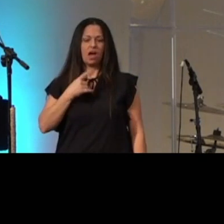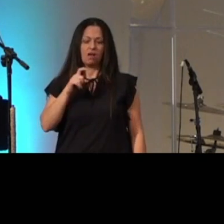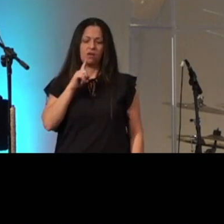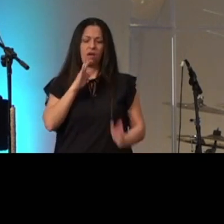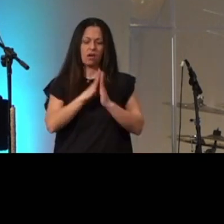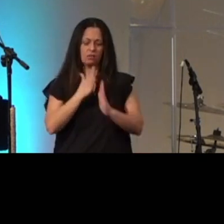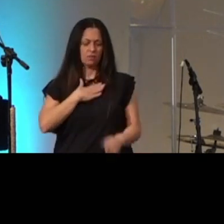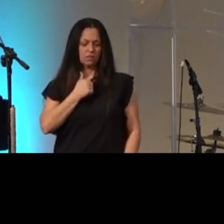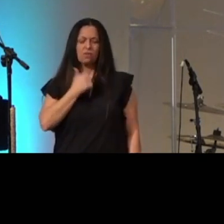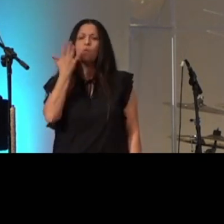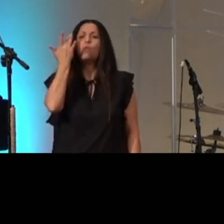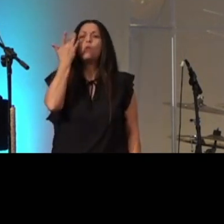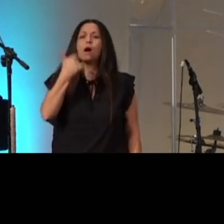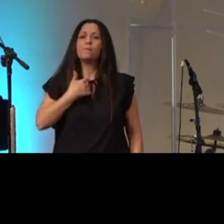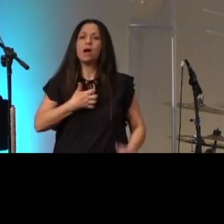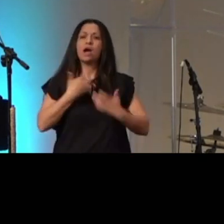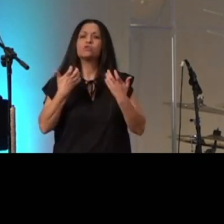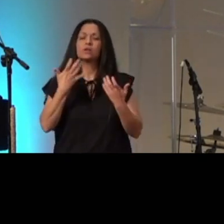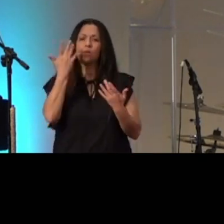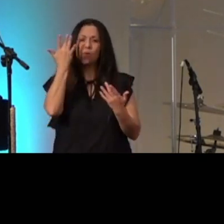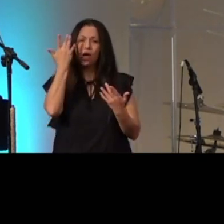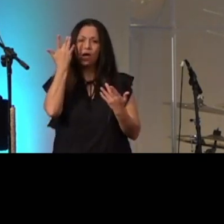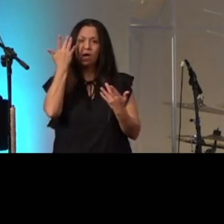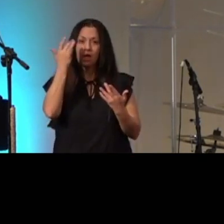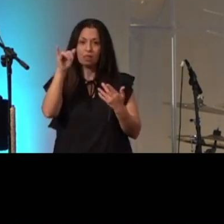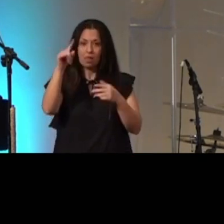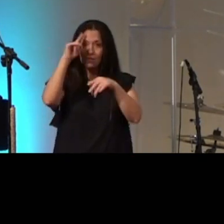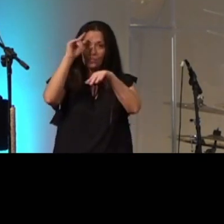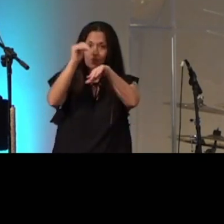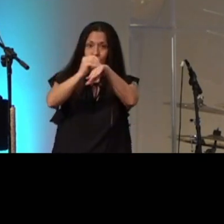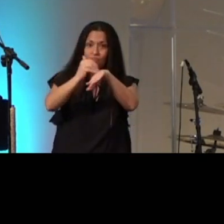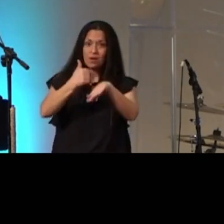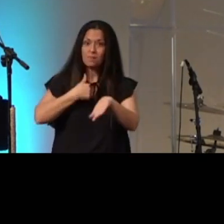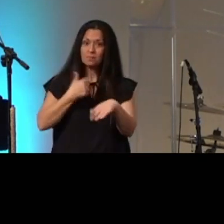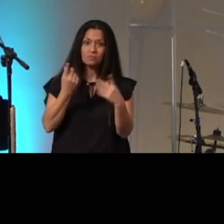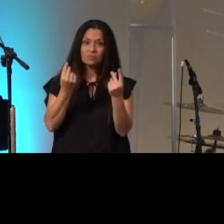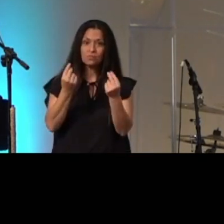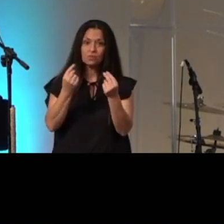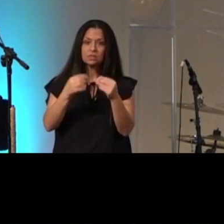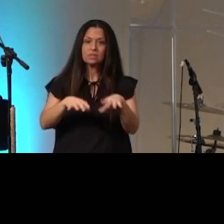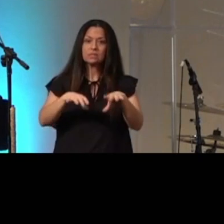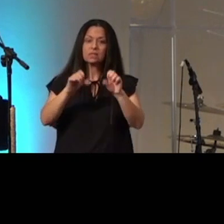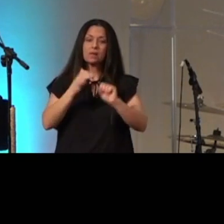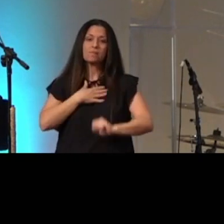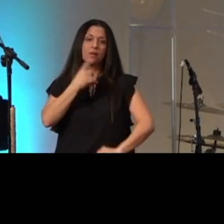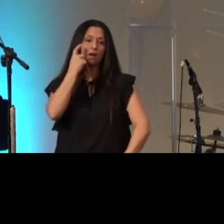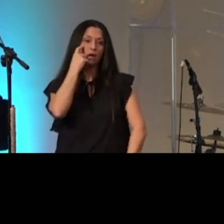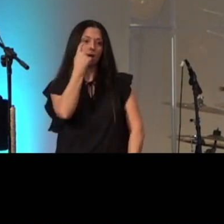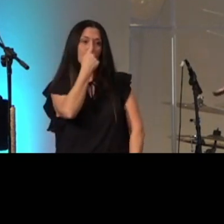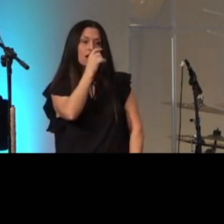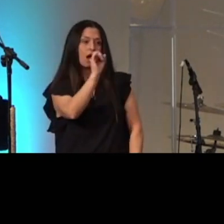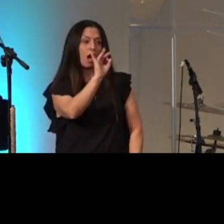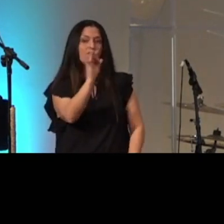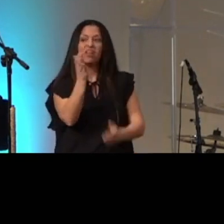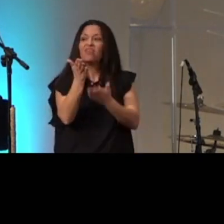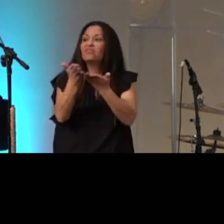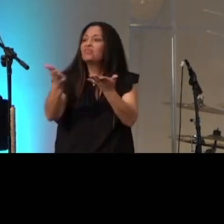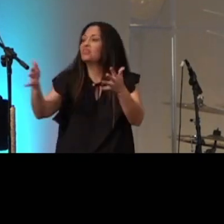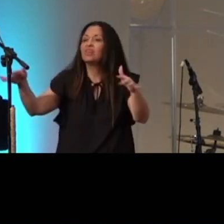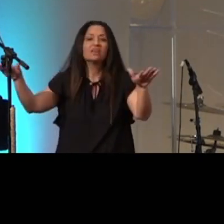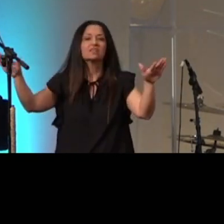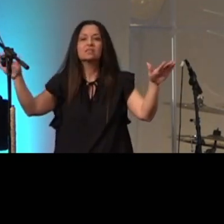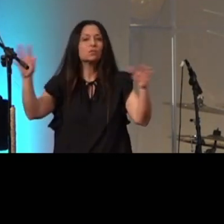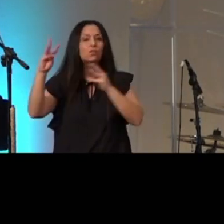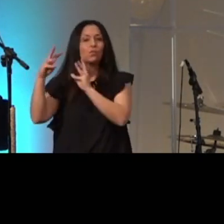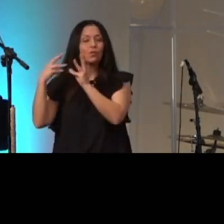am I angry and it reminds me it reminds me to take my eyes off of things and